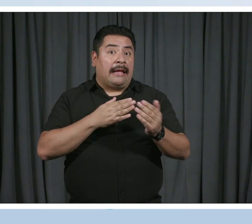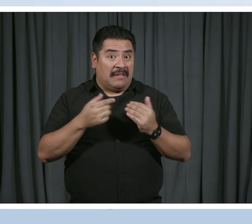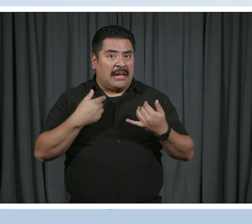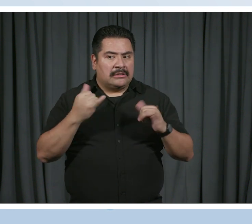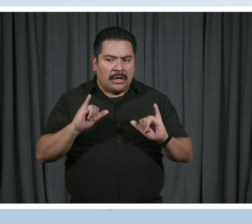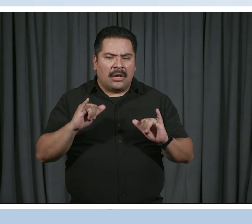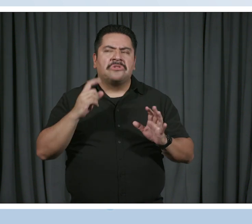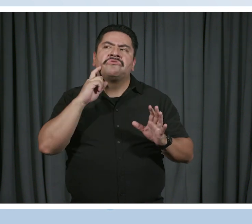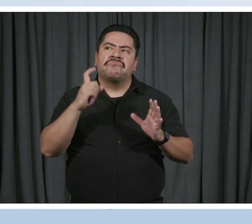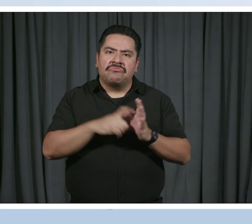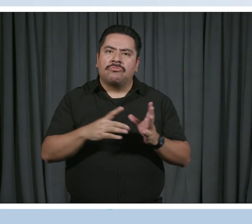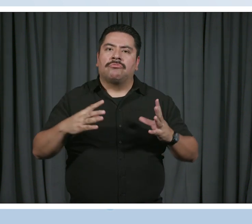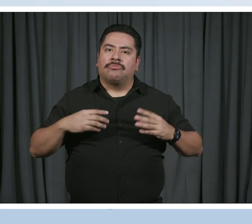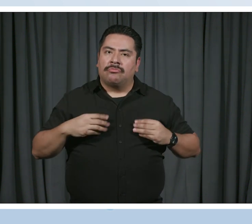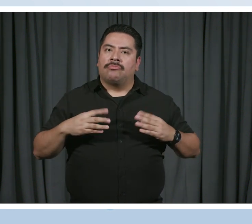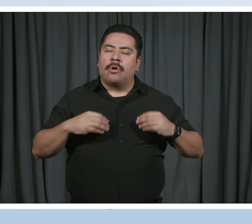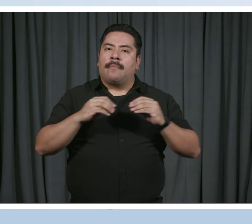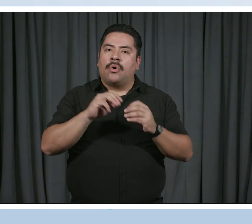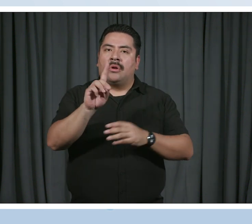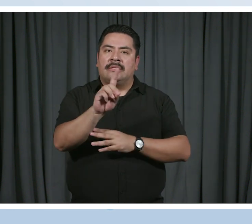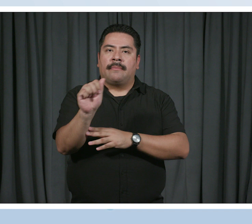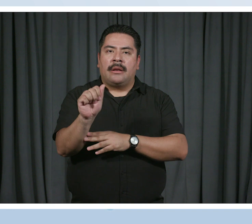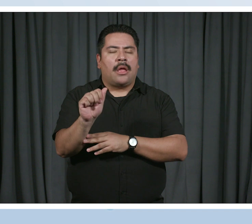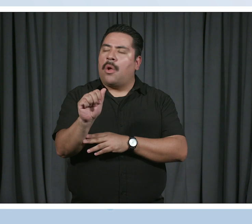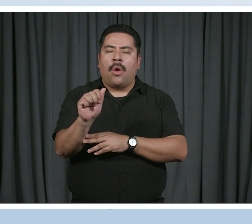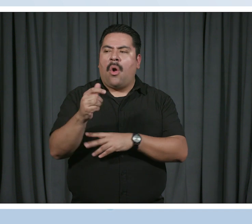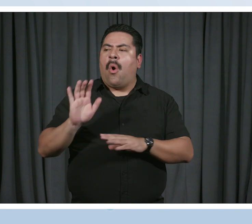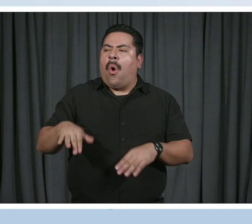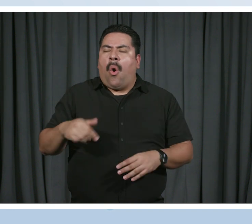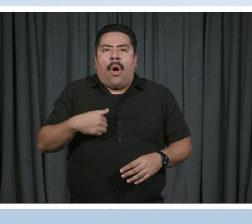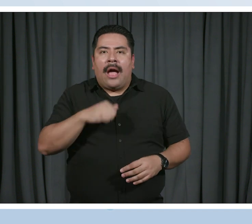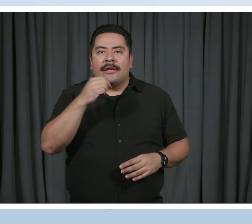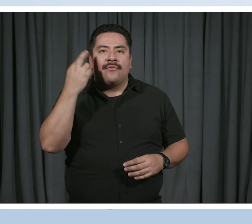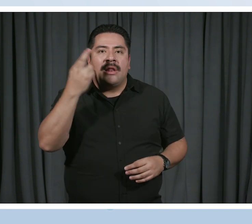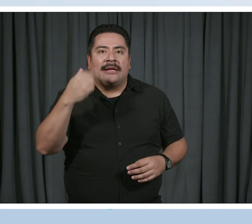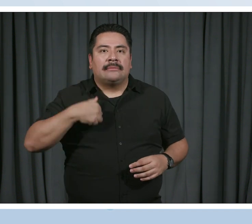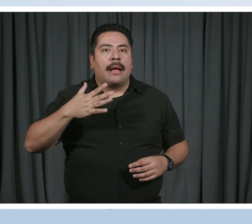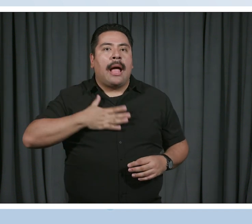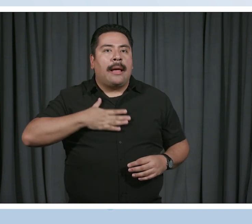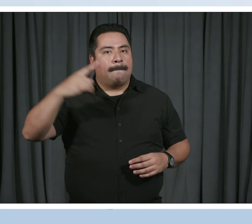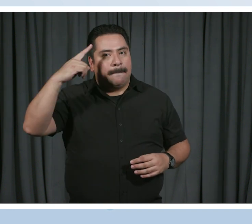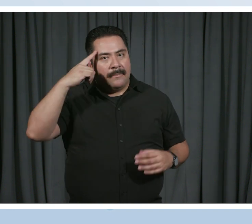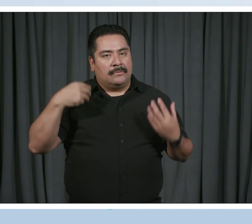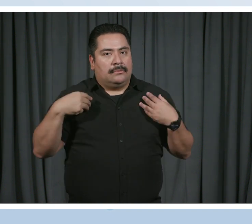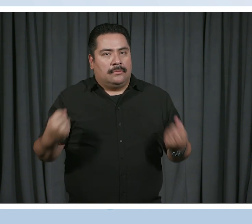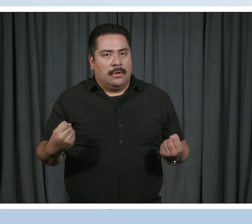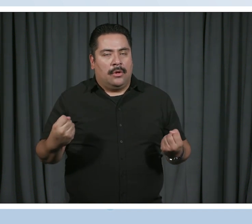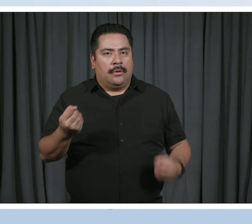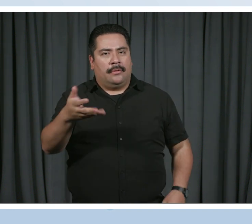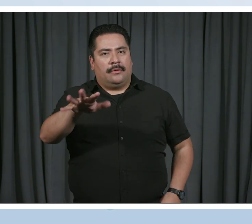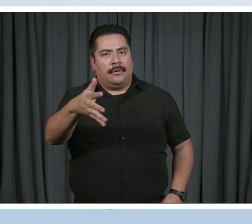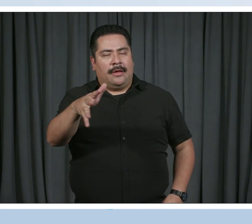identifying more with disability, it became kind of like, oh, I didn't realize that my mental health sort of